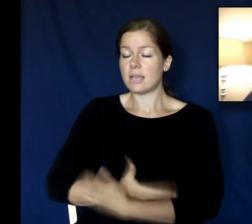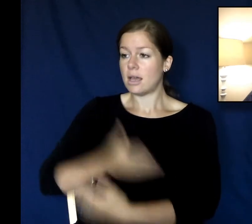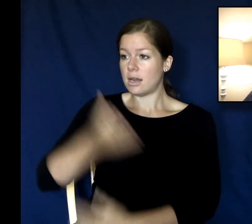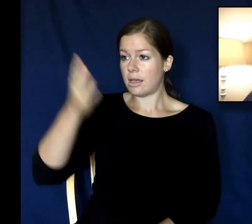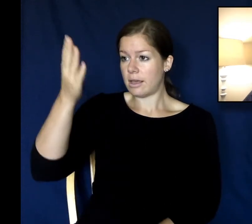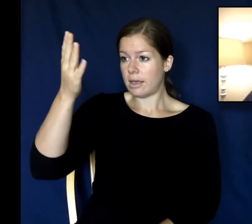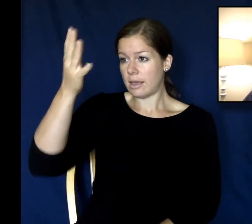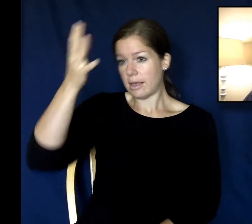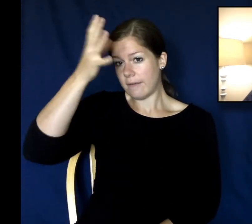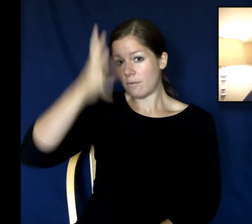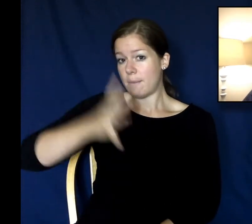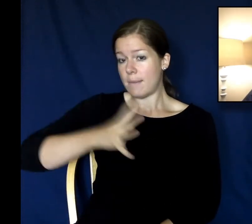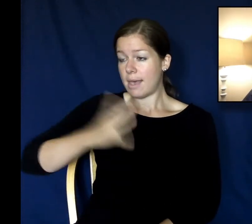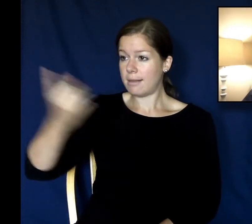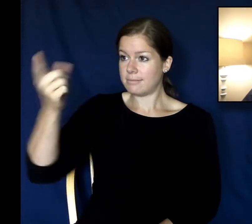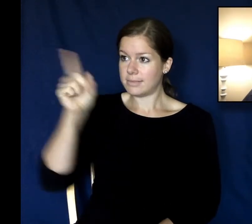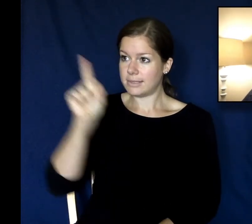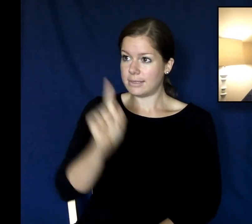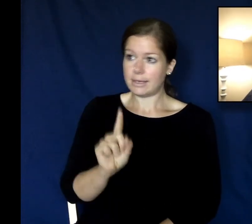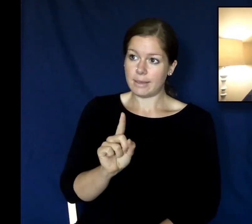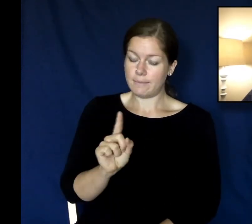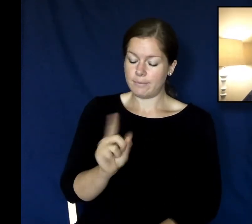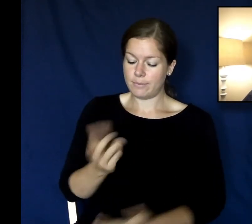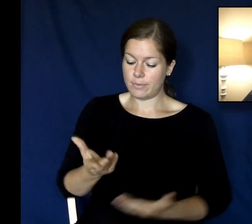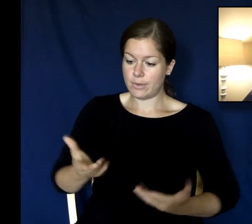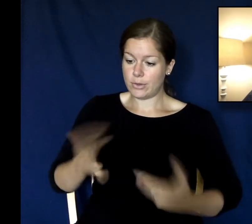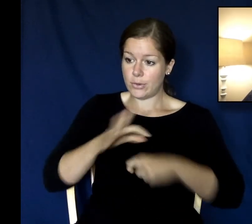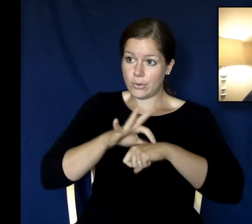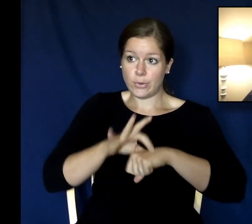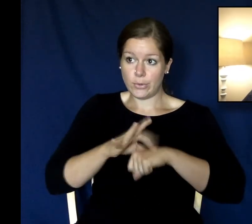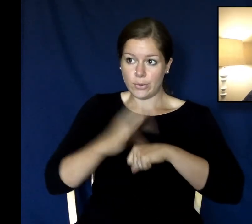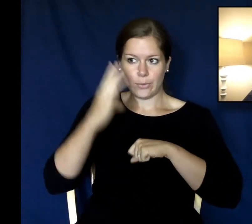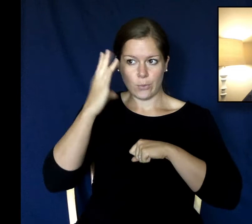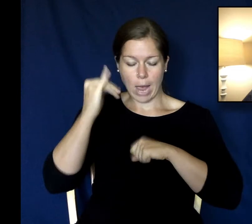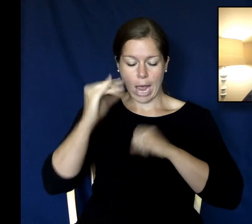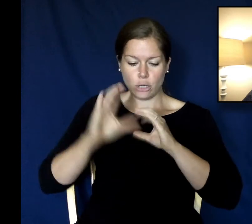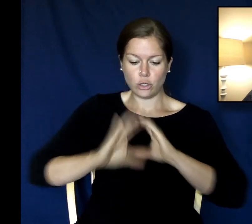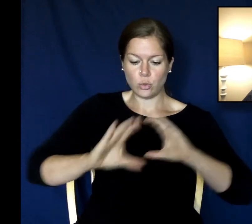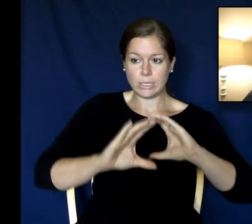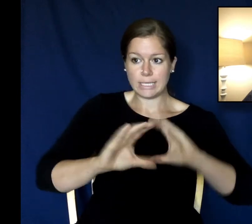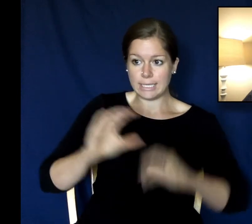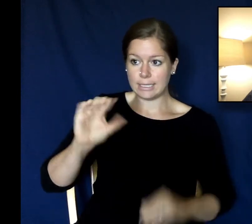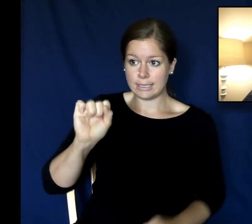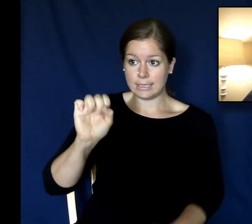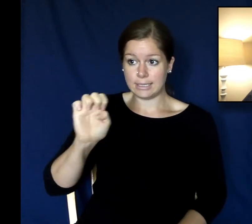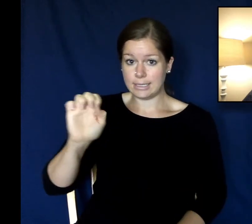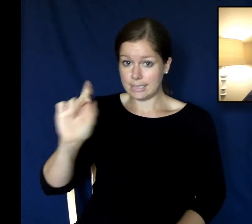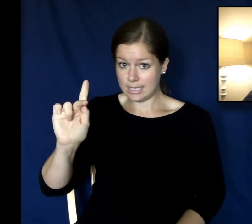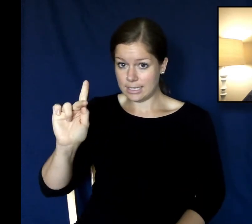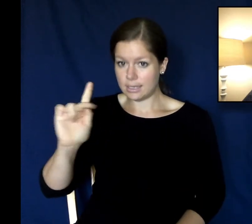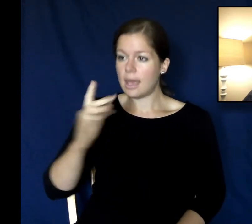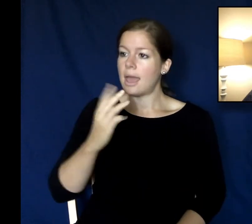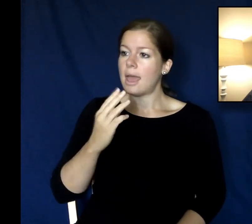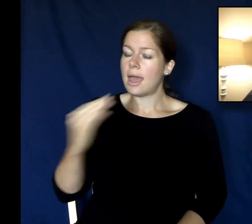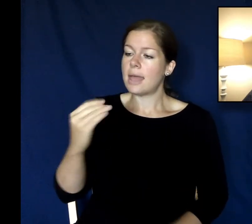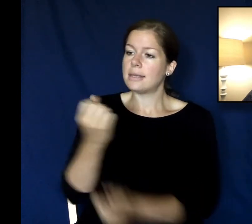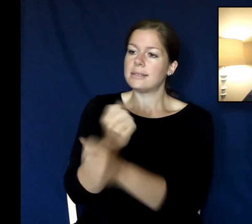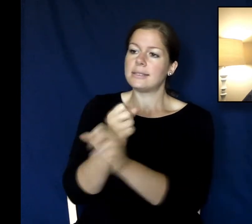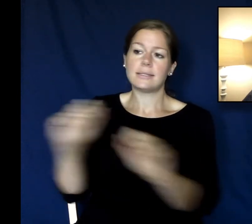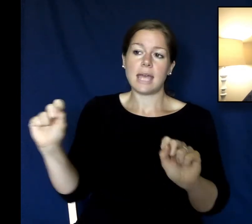save the lost and there certainly was nobody as lost as Zacchaeus a tax